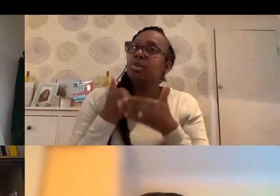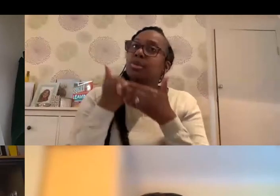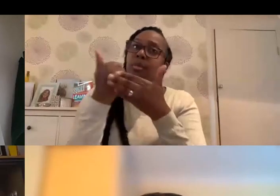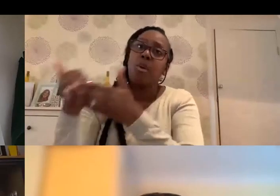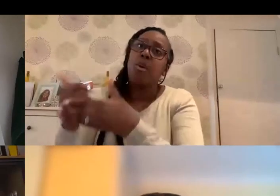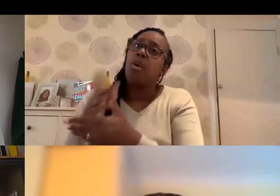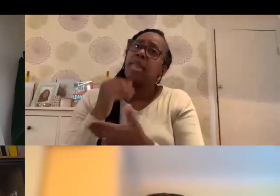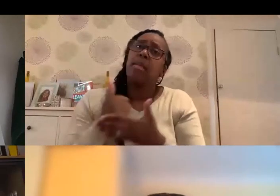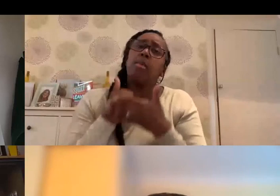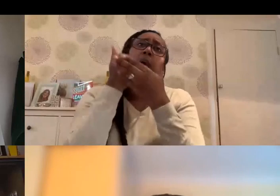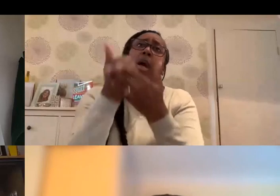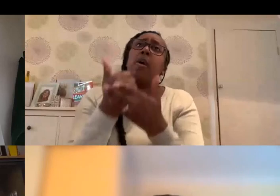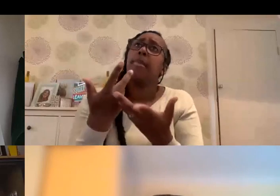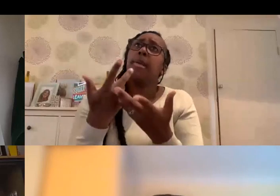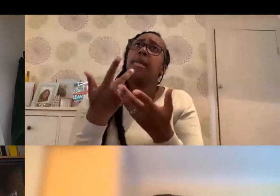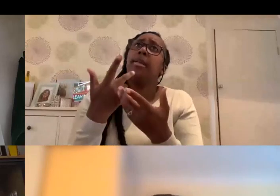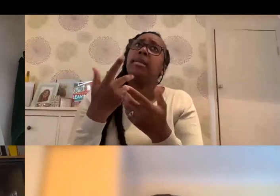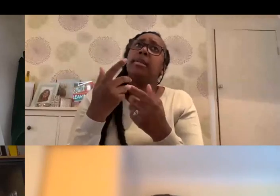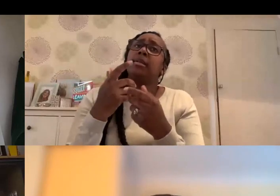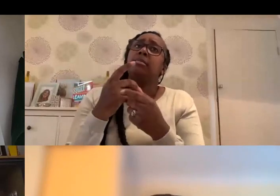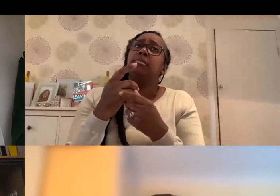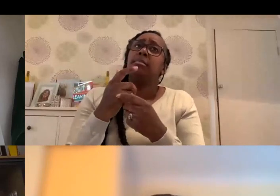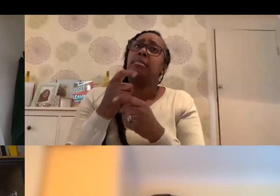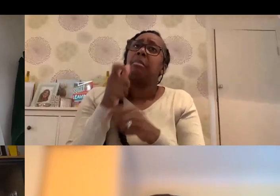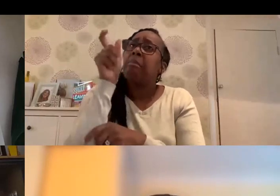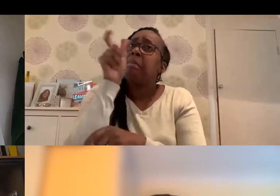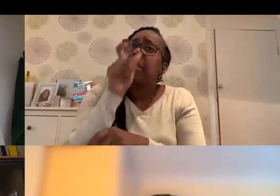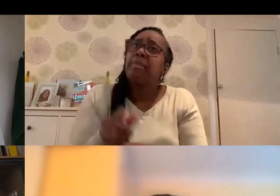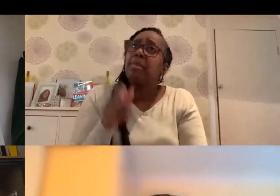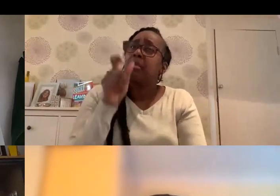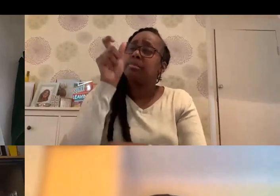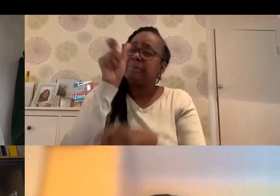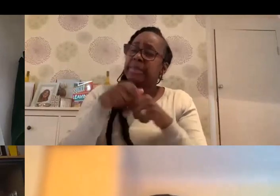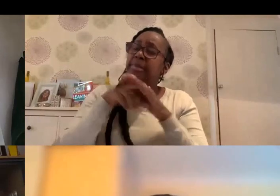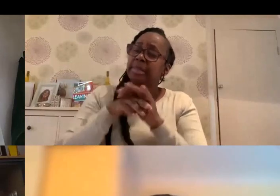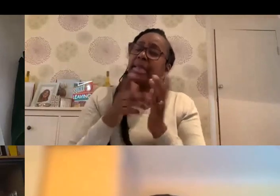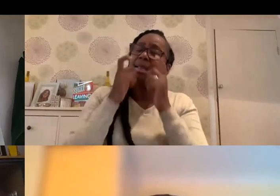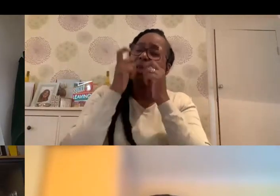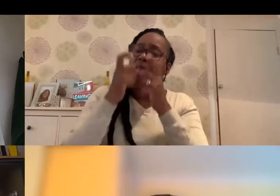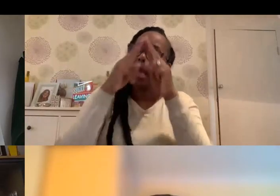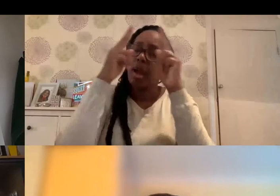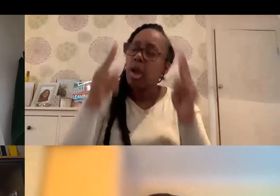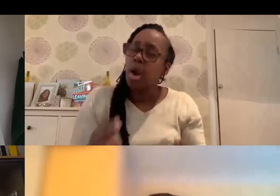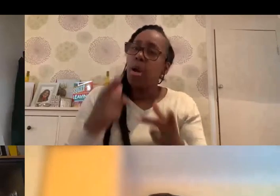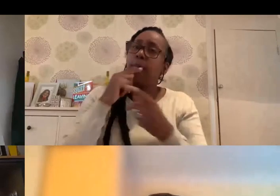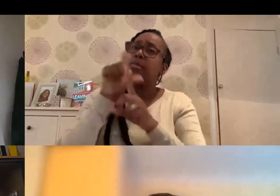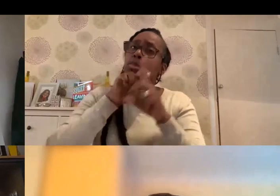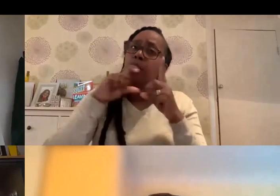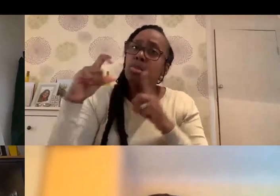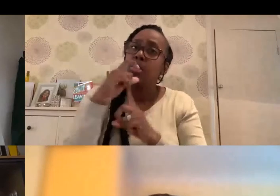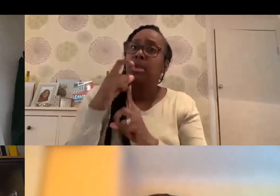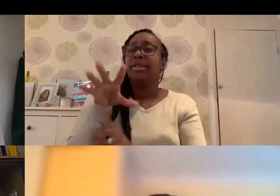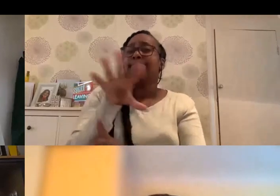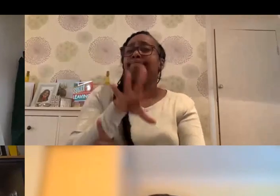frail, vulnerable people that are in your care homes and those of you who are caring for them out in the community settings. Huge thank you, um,